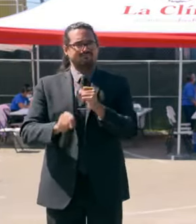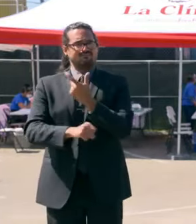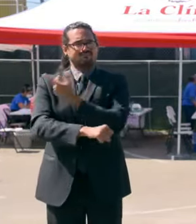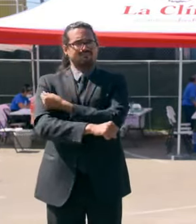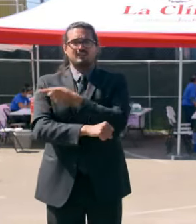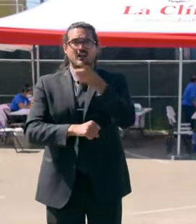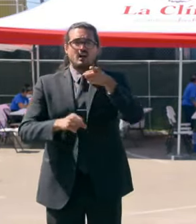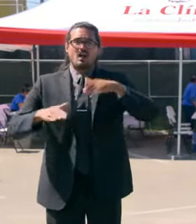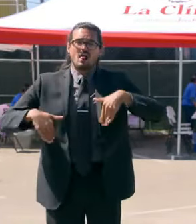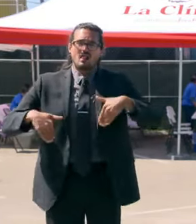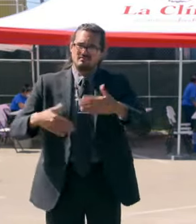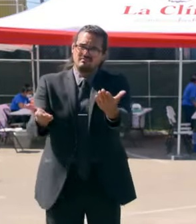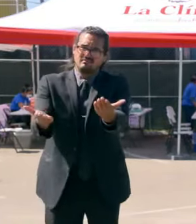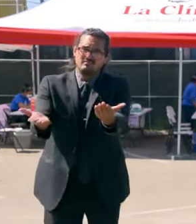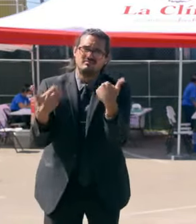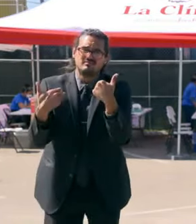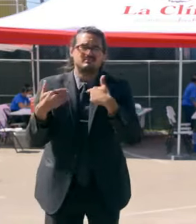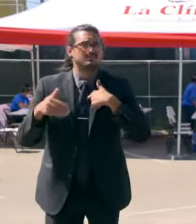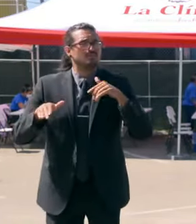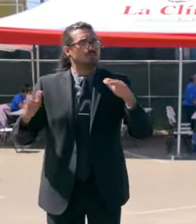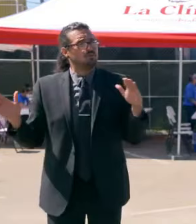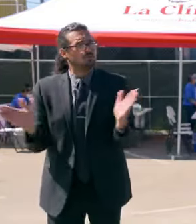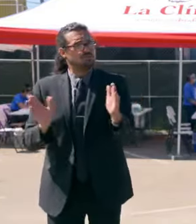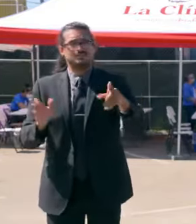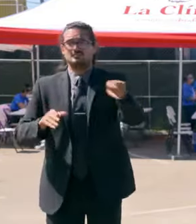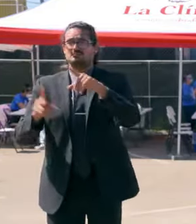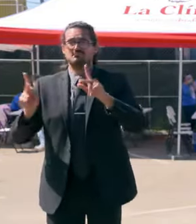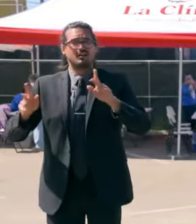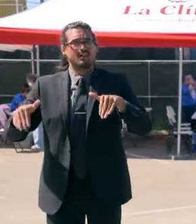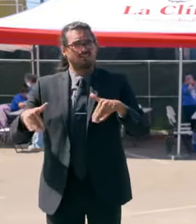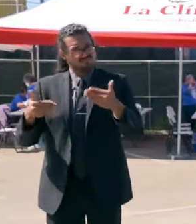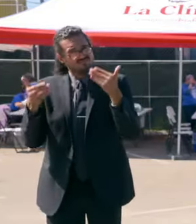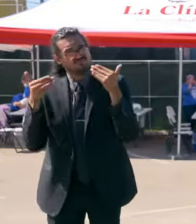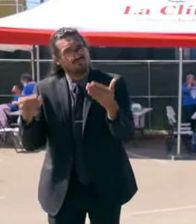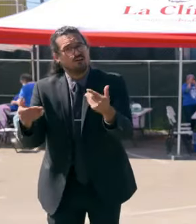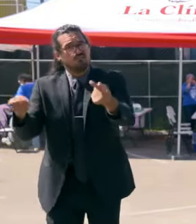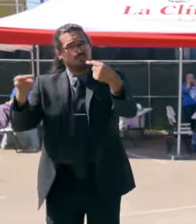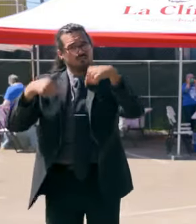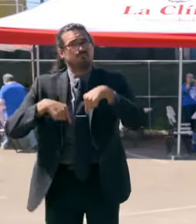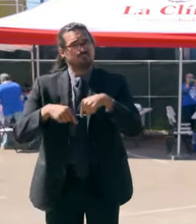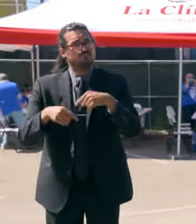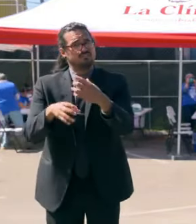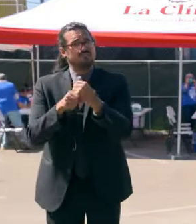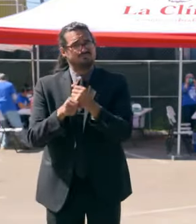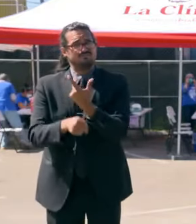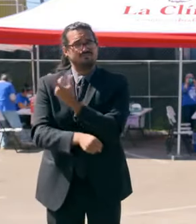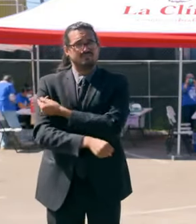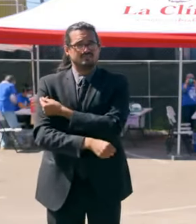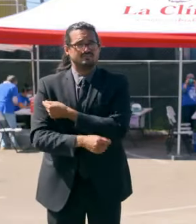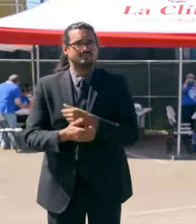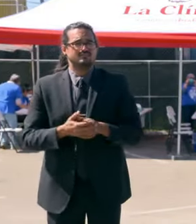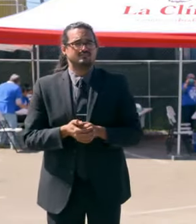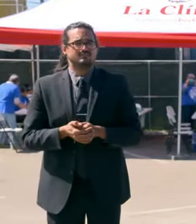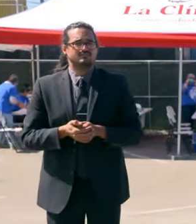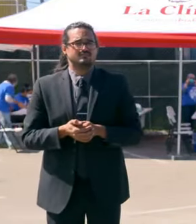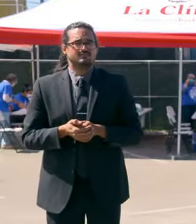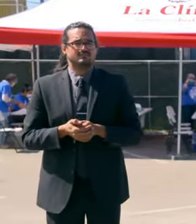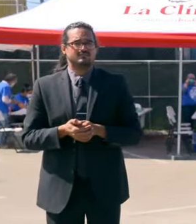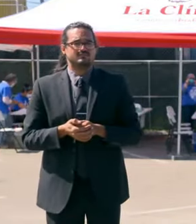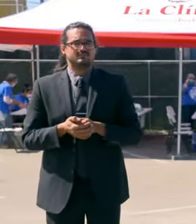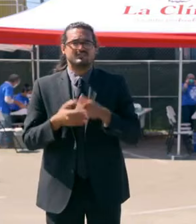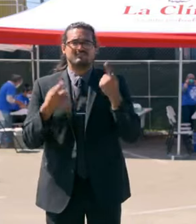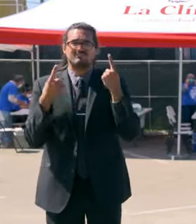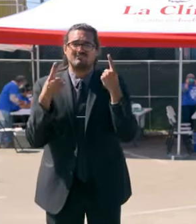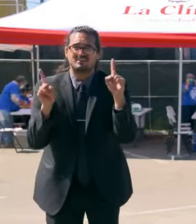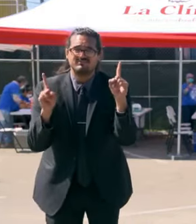hasn't been vaccinated to avail themselves to these life-saving vaccines that are not only effective, but are truly